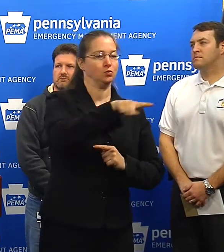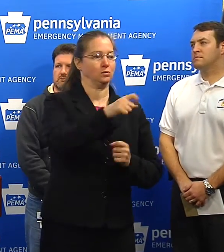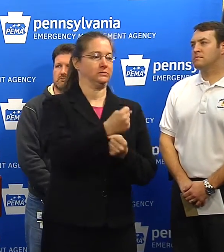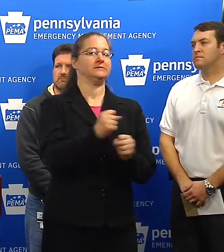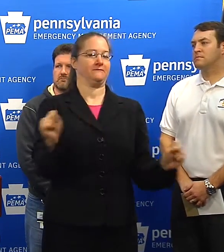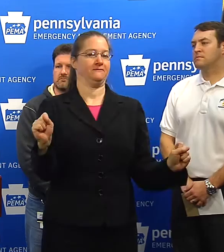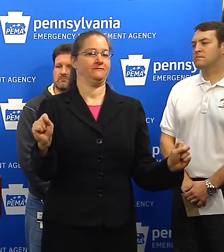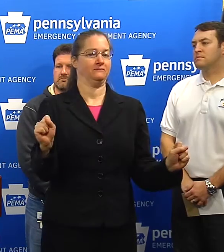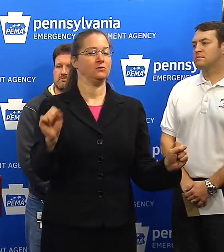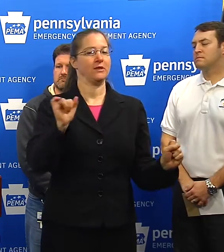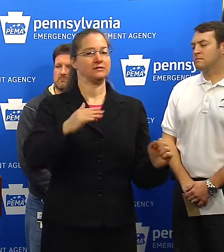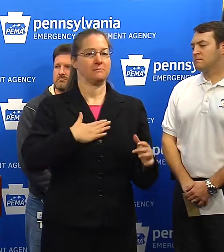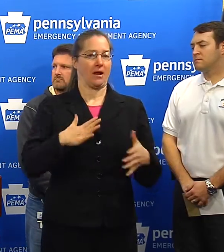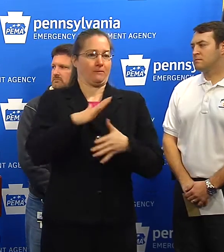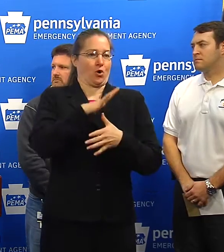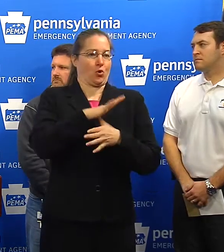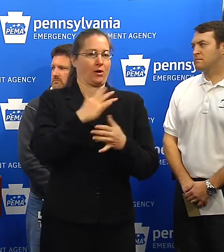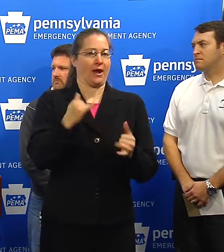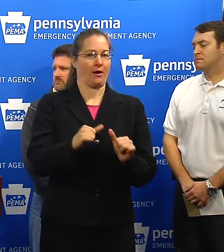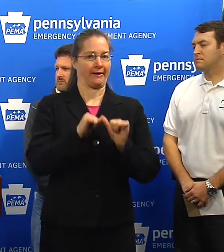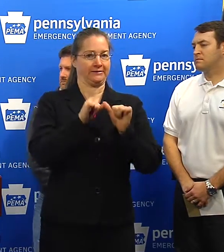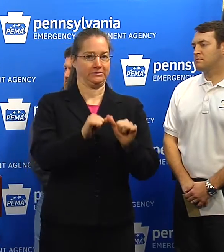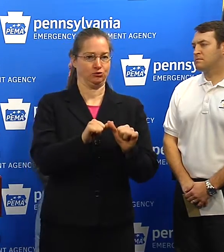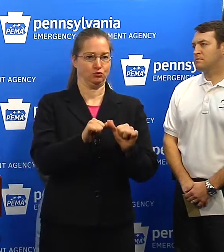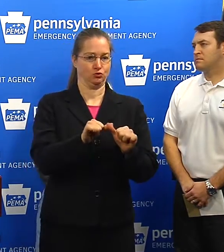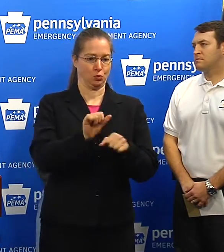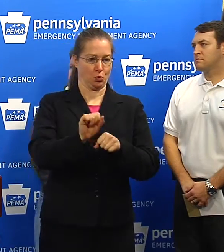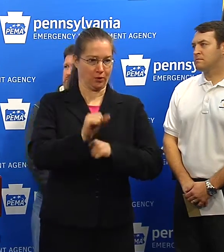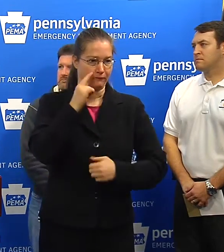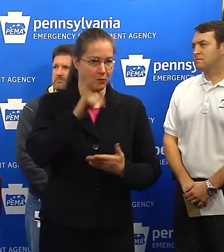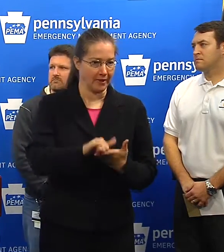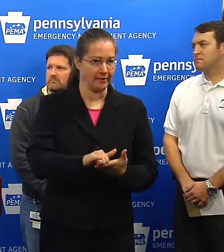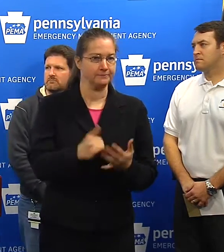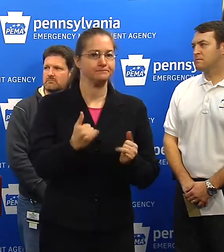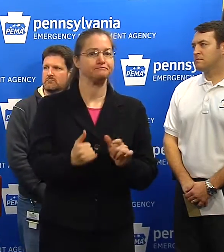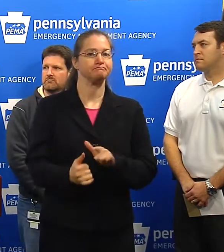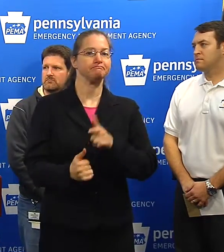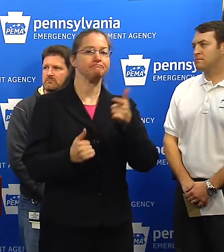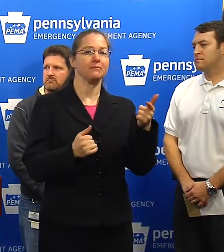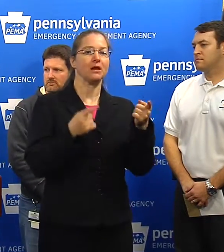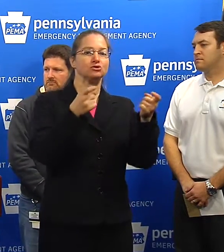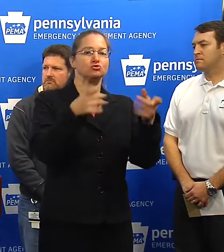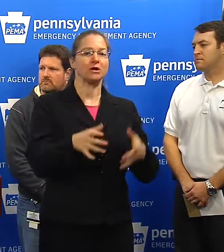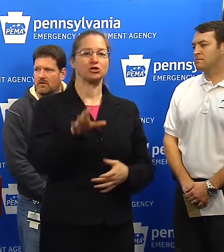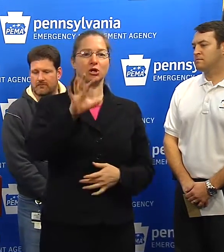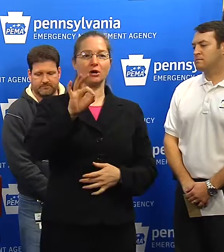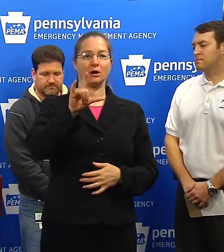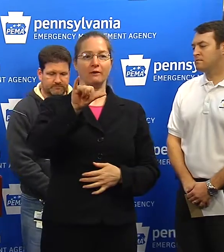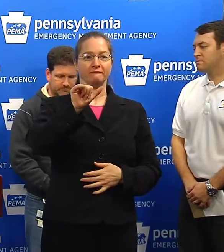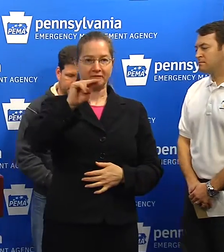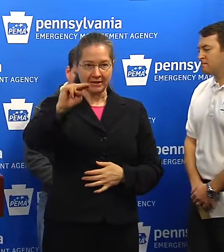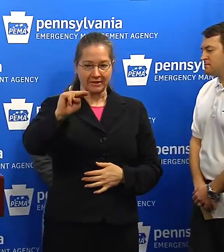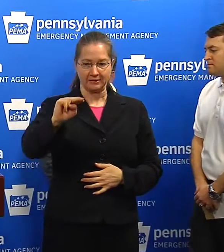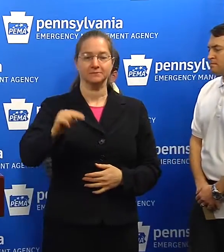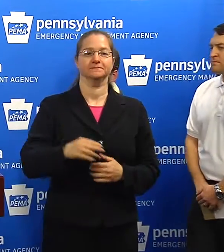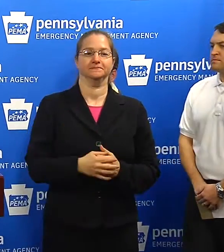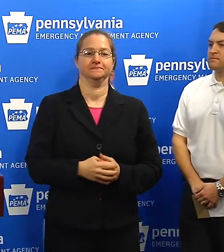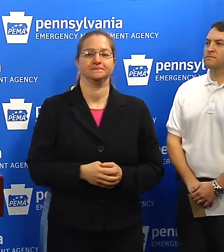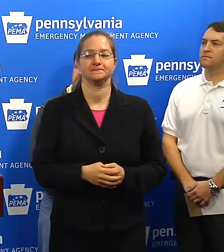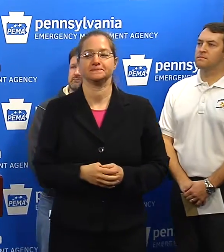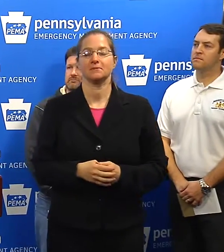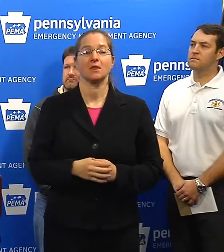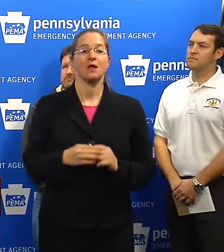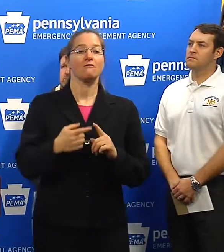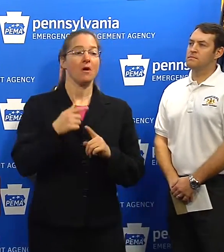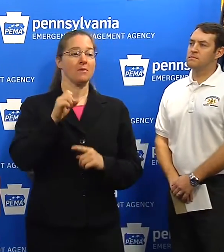to work toward. Let me just turn this over to Director Flynn, and then we'll have one other, two other people to talk. From